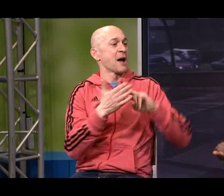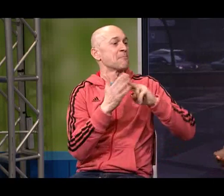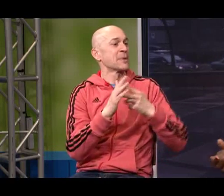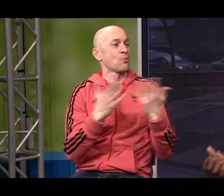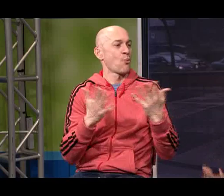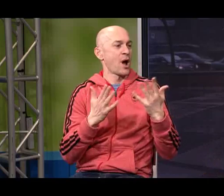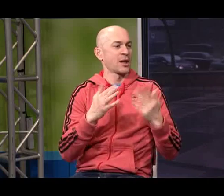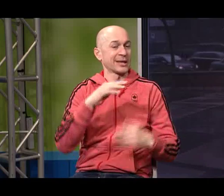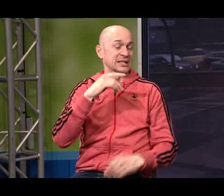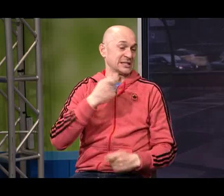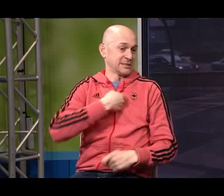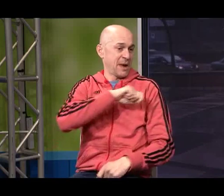And Alegria